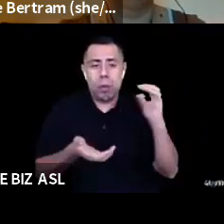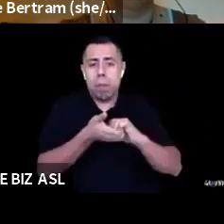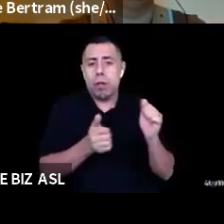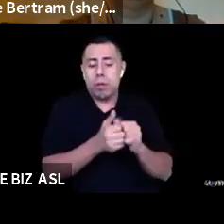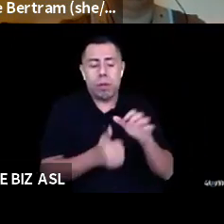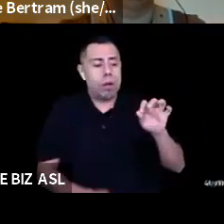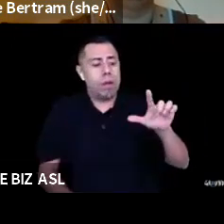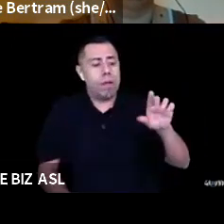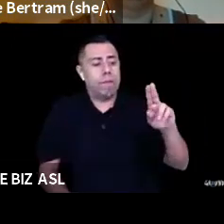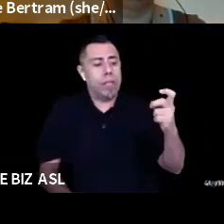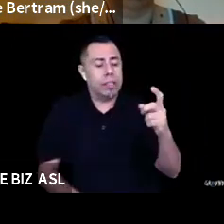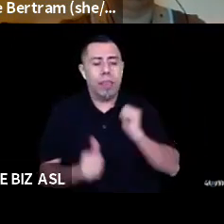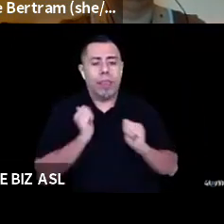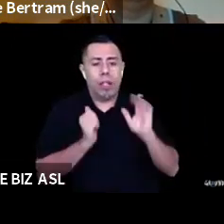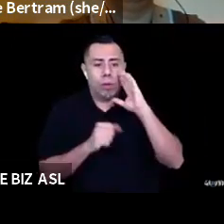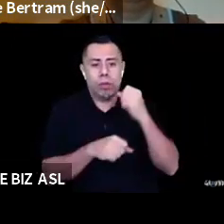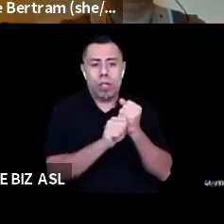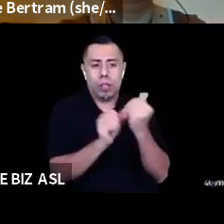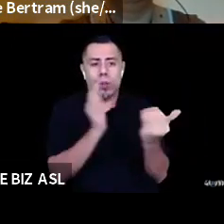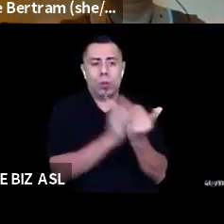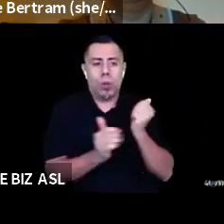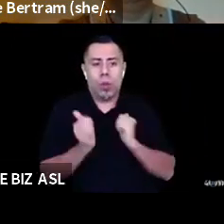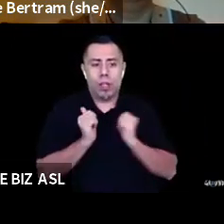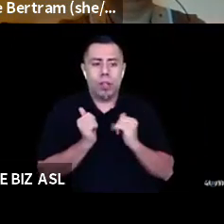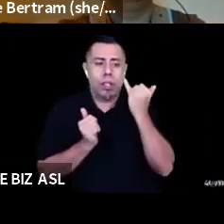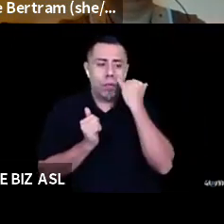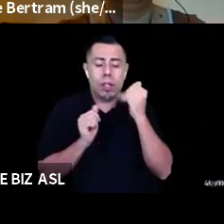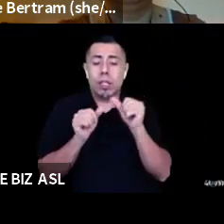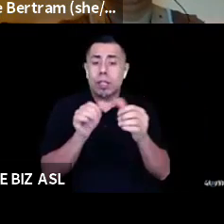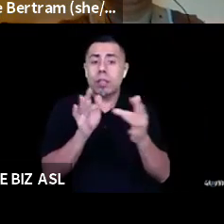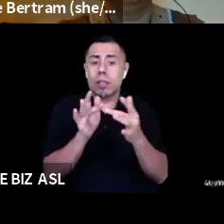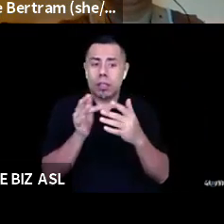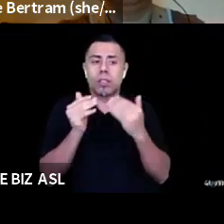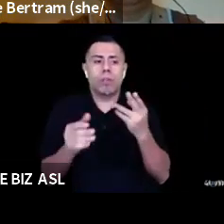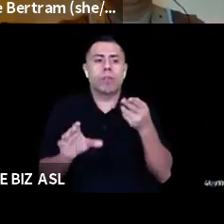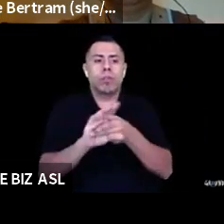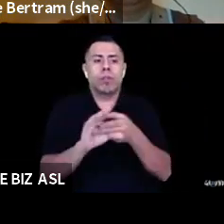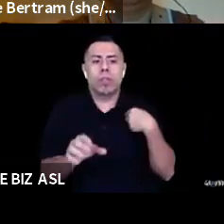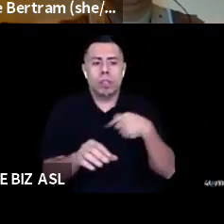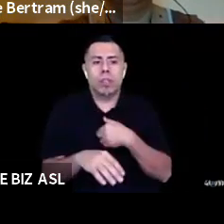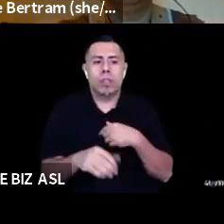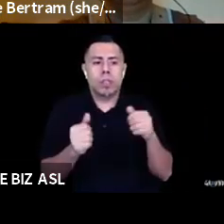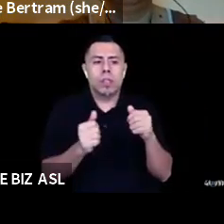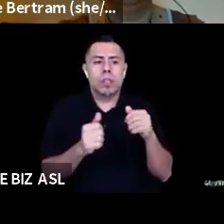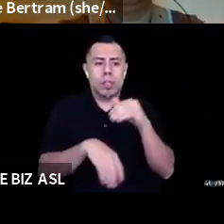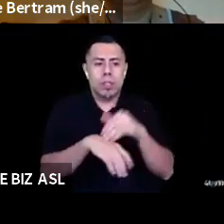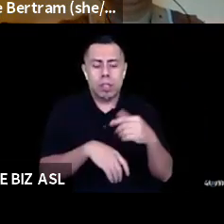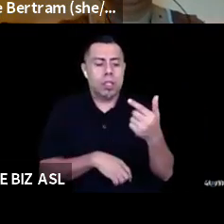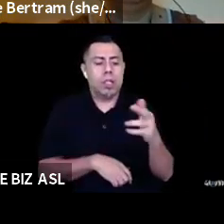in touch with us. you can email us join the groundwater arts slack at groundwater arts docs dot slack.com or follow